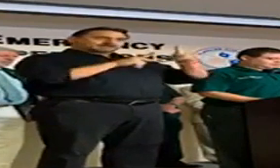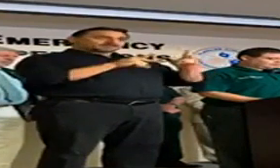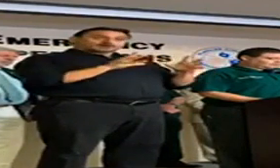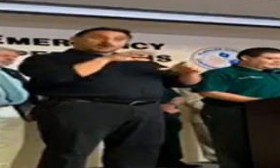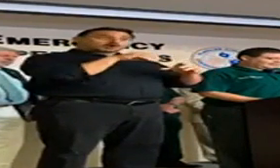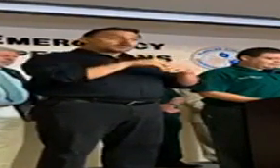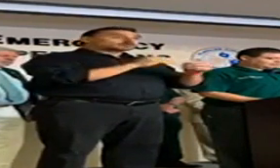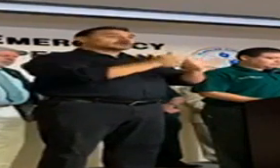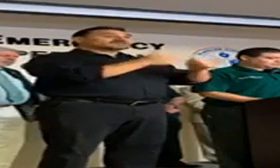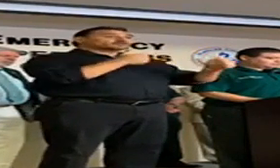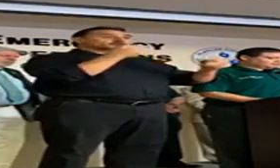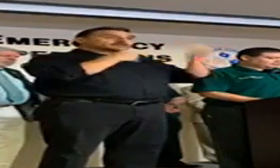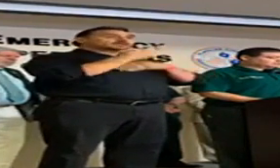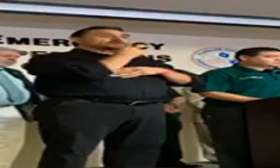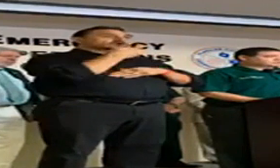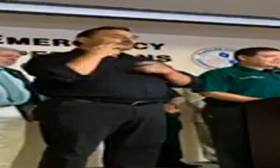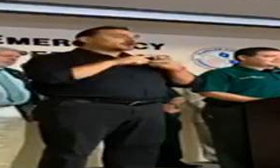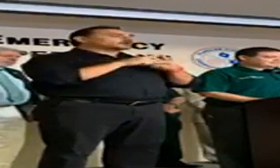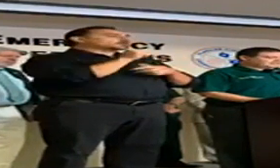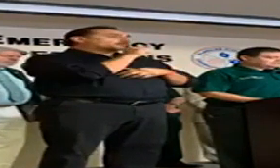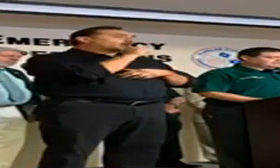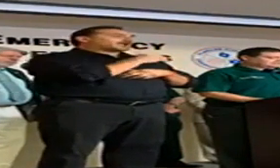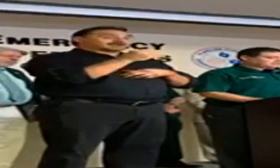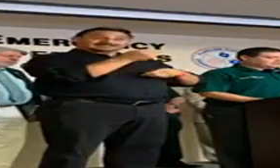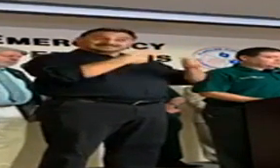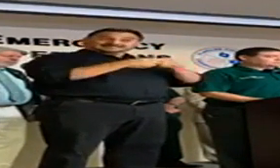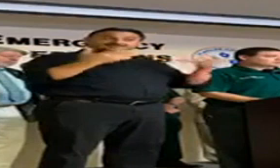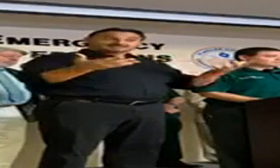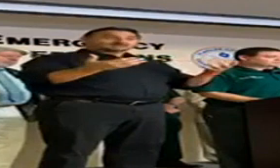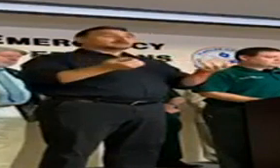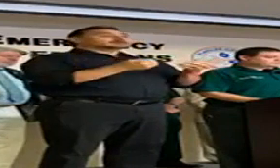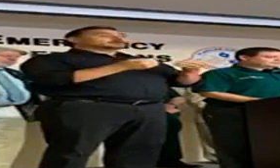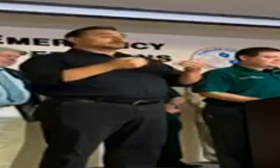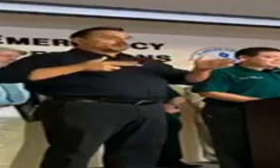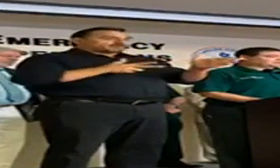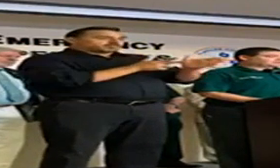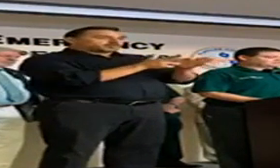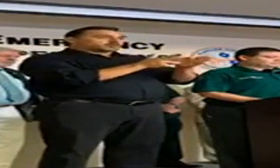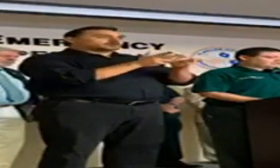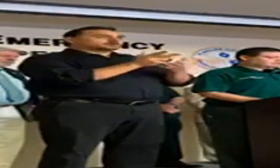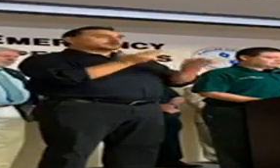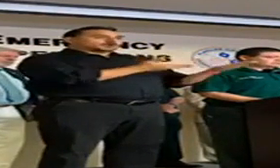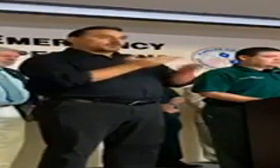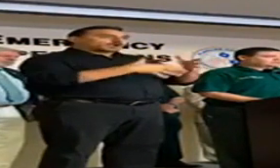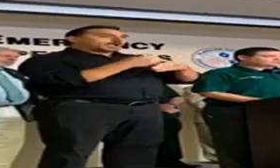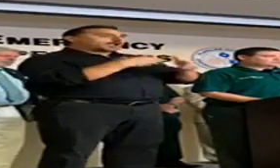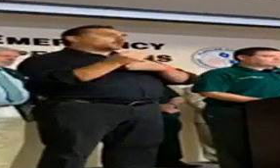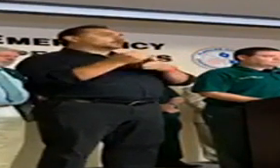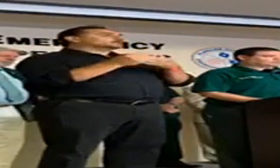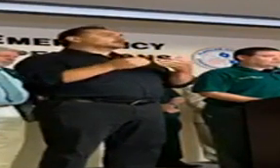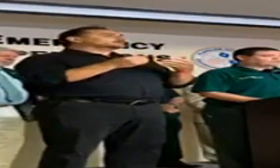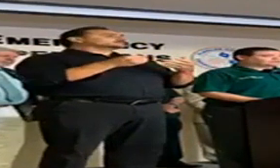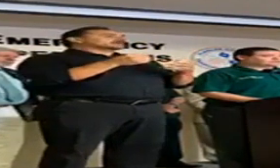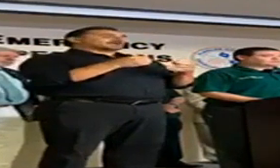avoiding eating in restaurants and bars, and instead making use of drive-through, take-out, and delivery options, which we